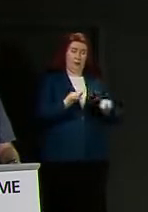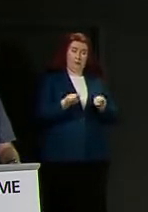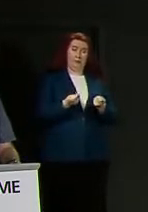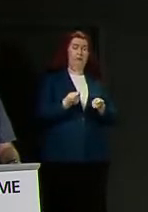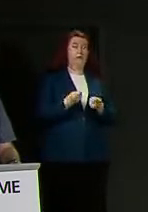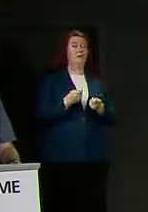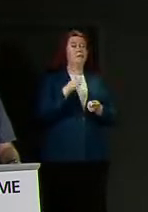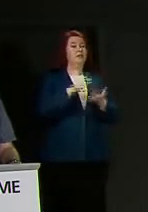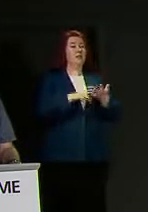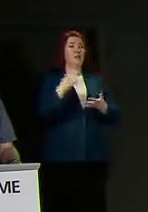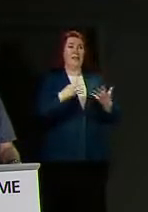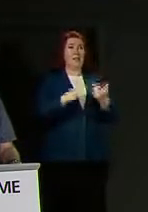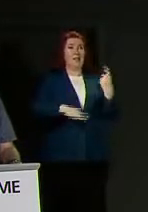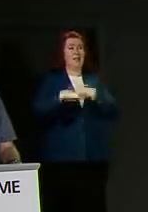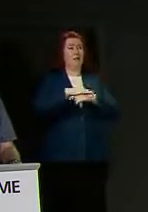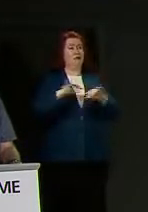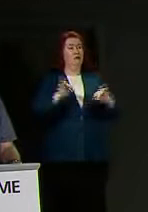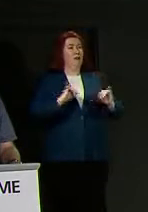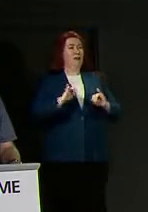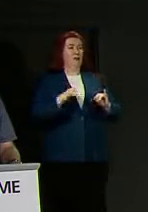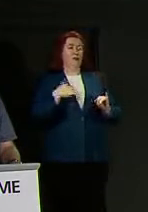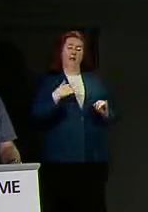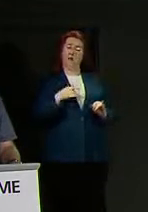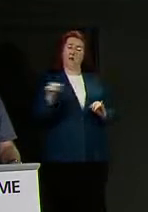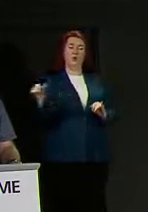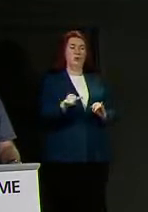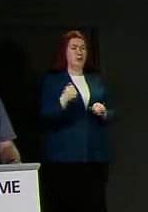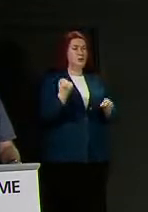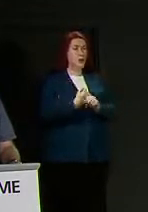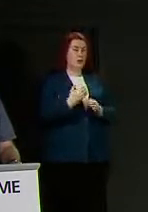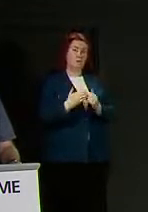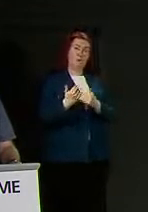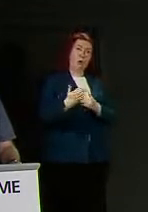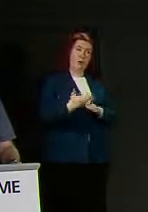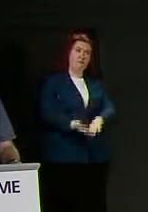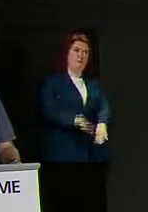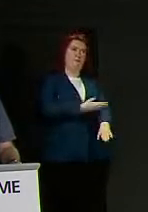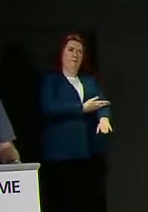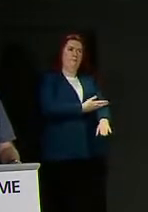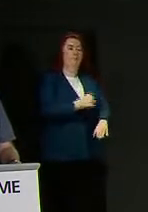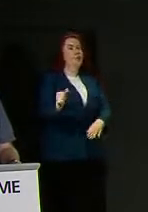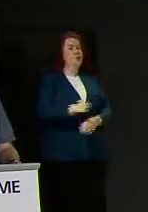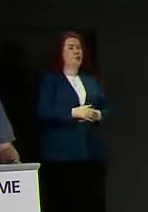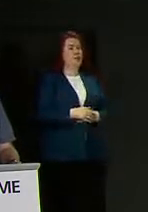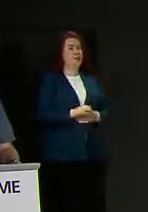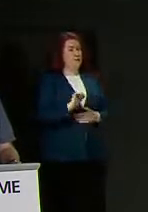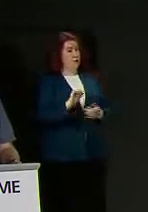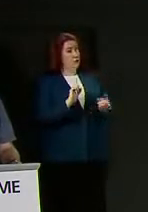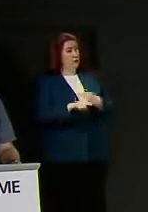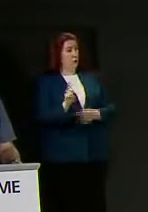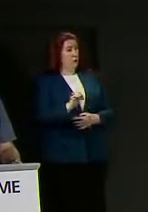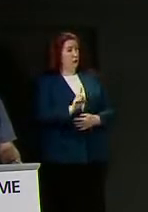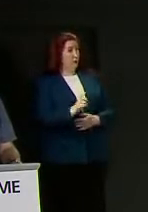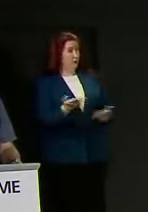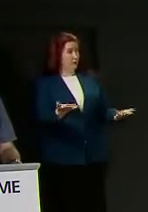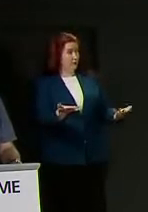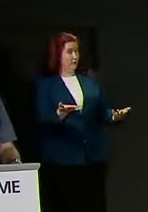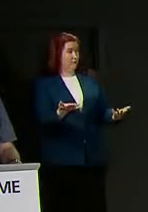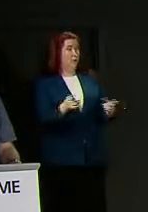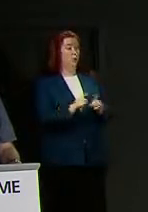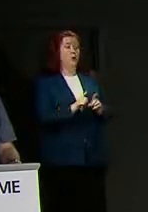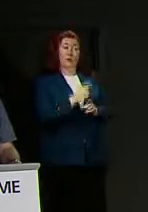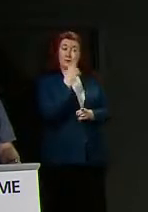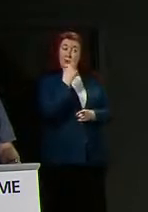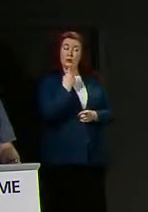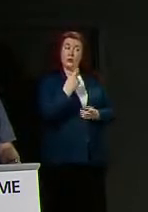COVID-19 crisis, insisting that more should have been done sooner. Can I ask what your response to this would be? And if you could